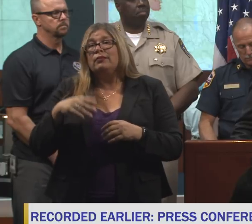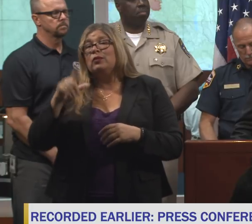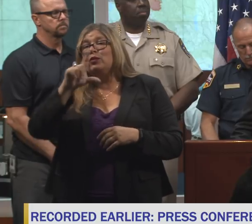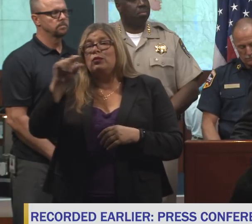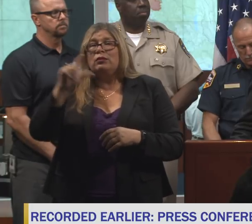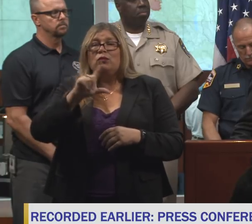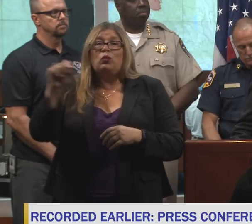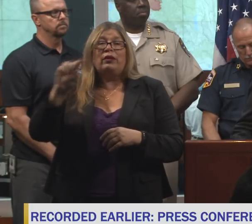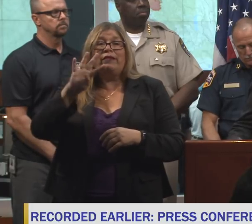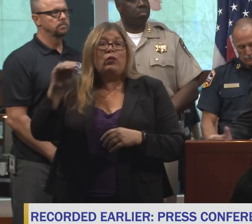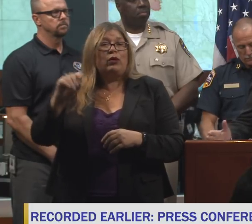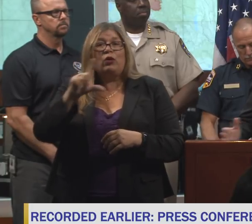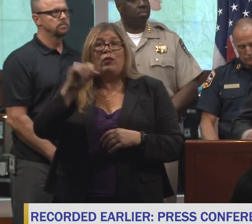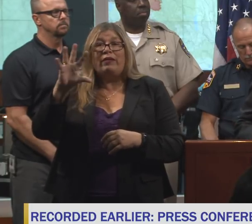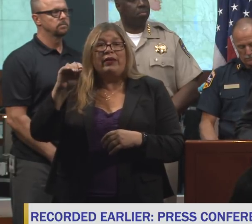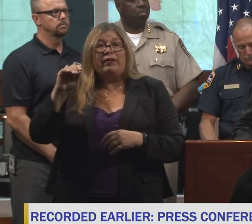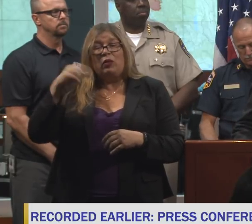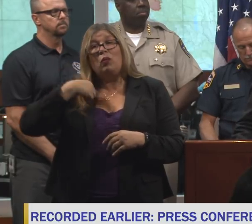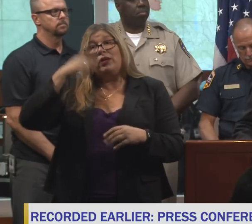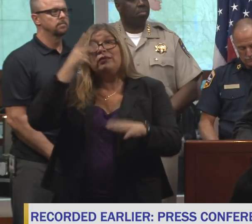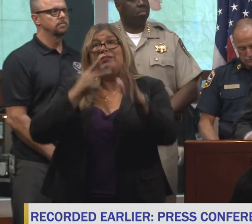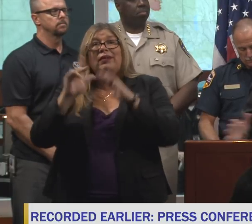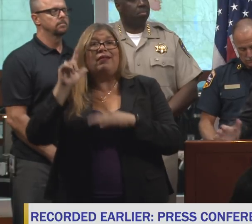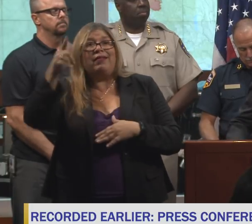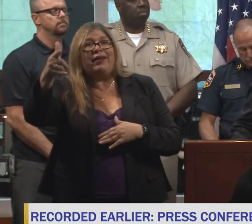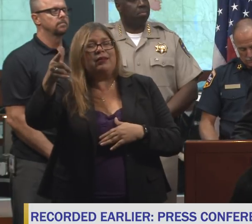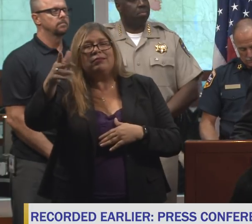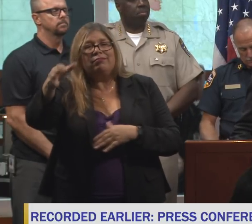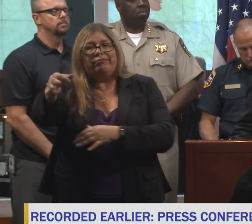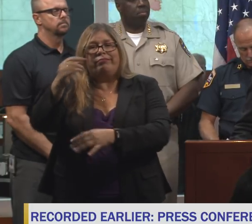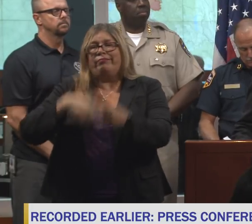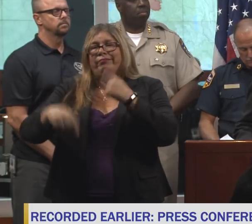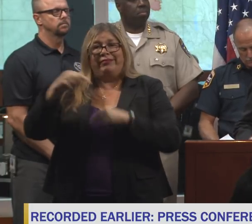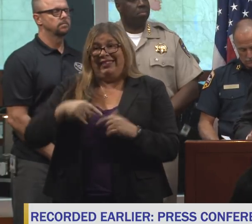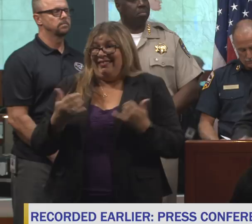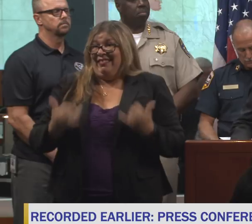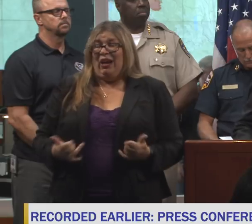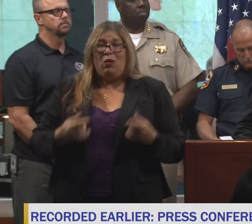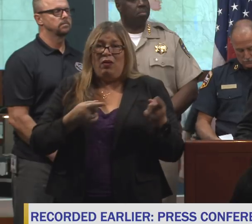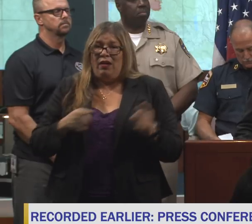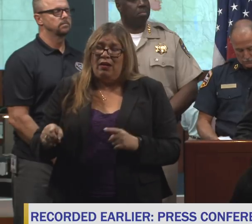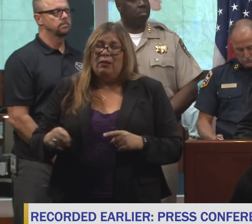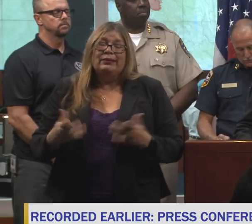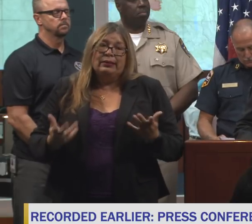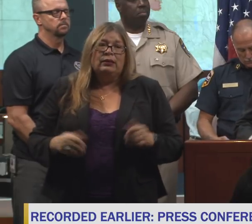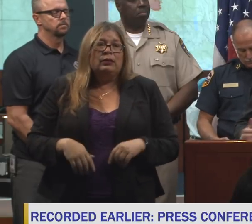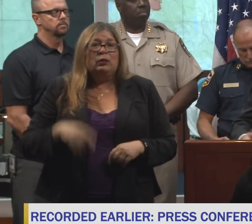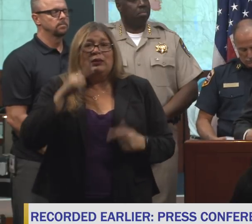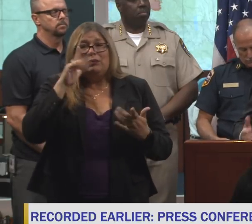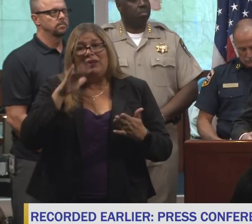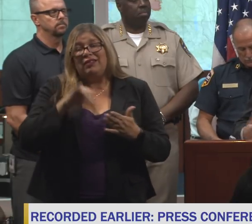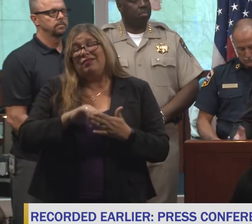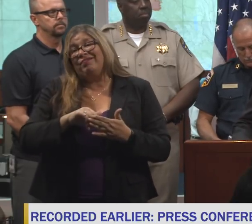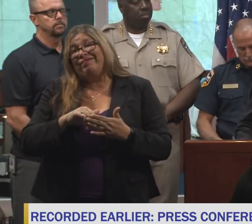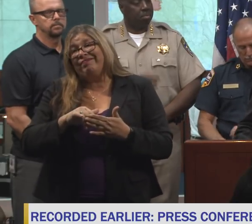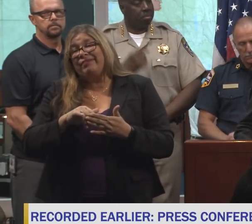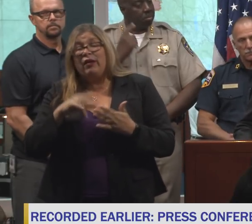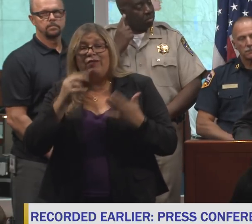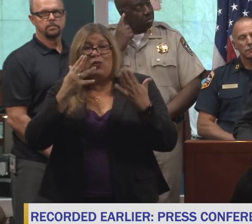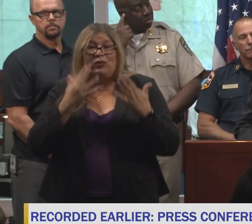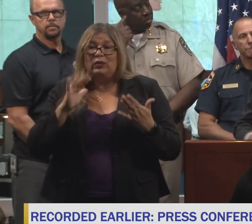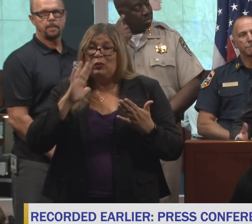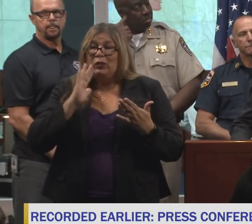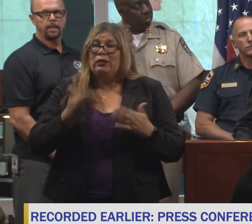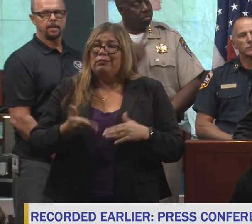2040 or 2050, they're now occurring in real time. And you can expect, unfortunately, that to keep intensifying